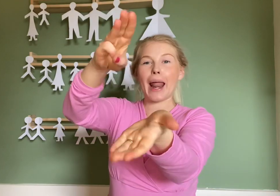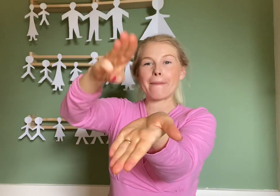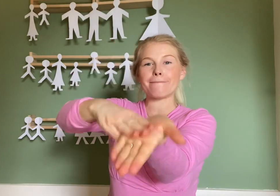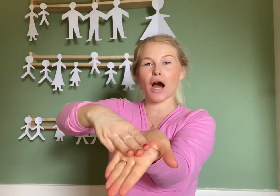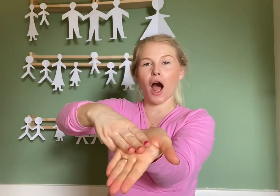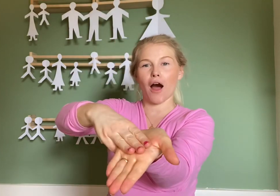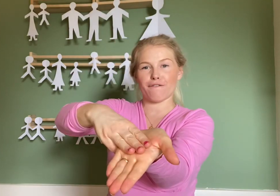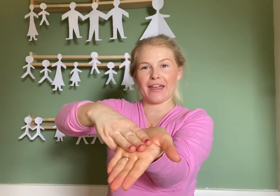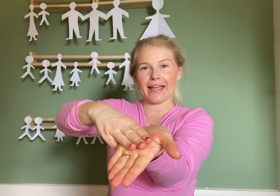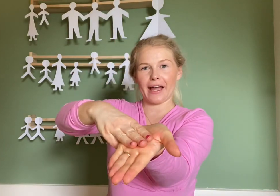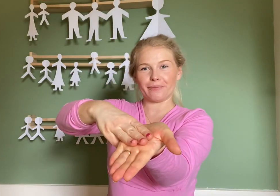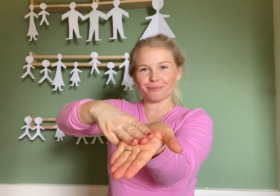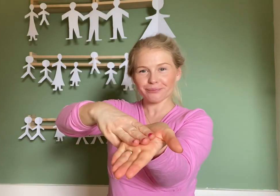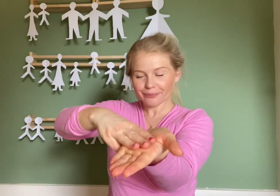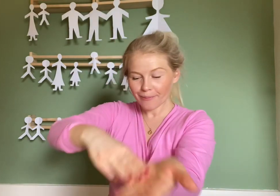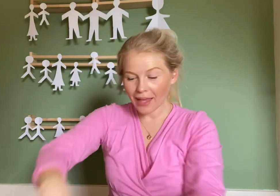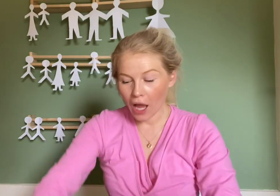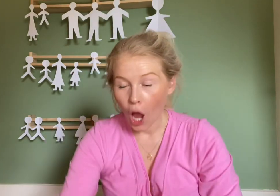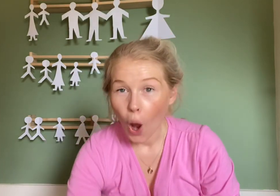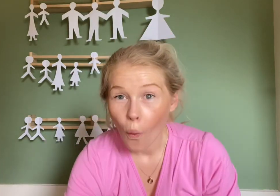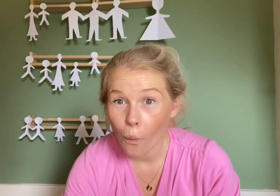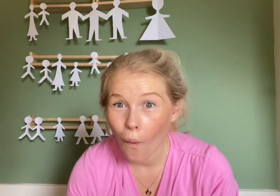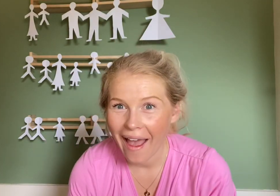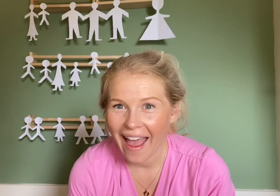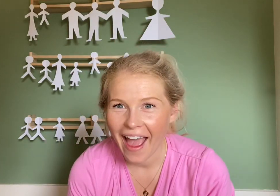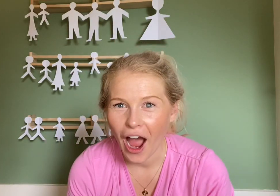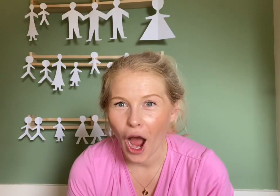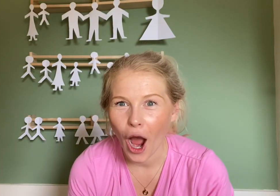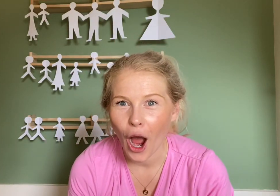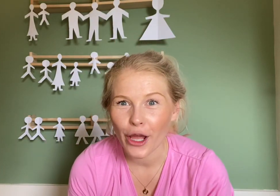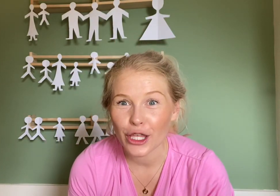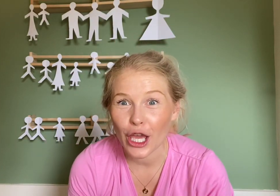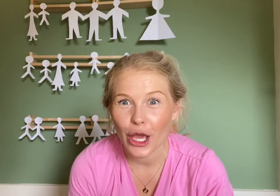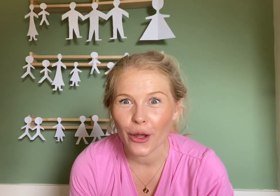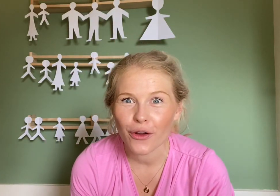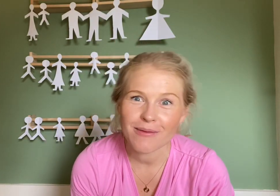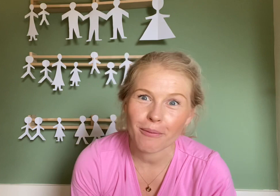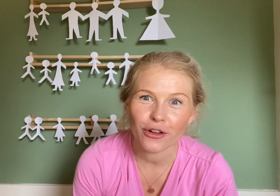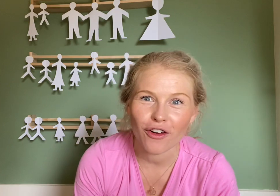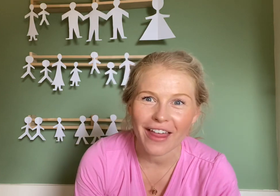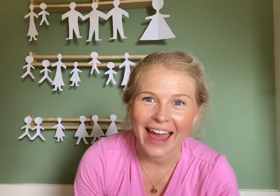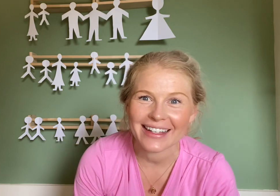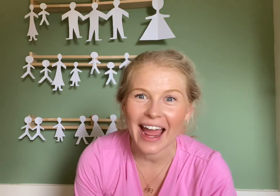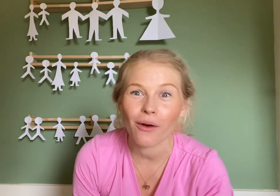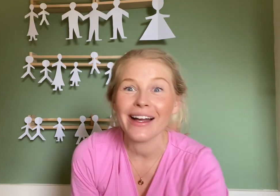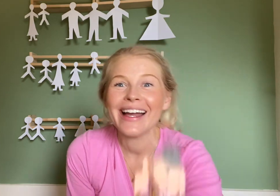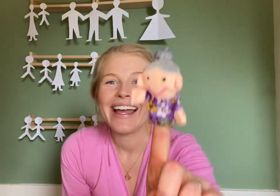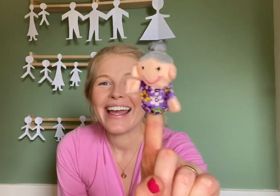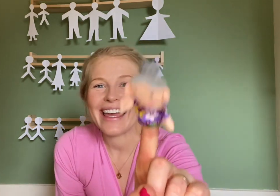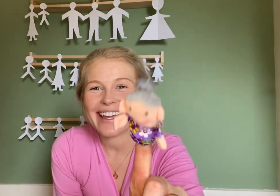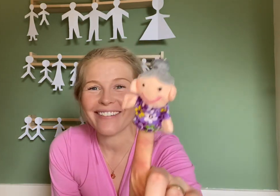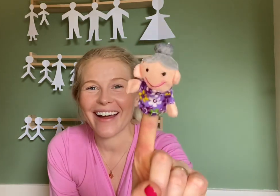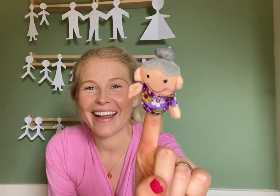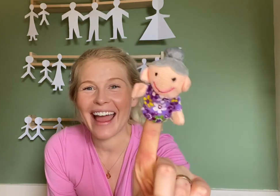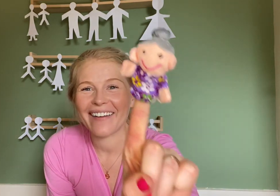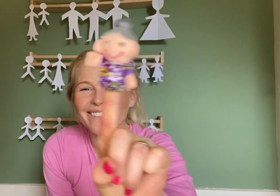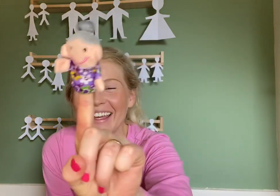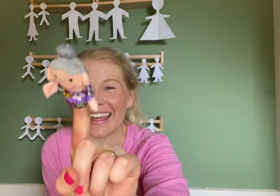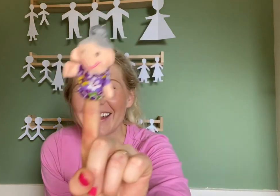Grandma finger, where are you? Remember on your other hand now? Here I am, here